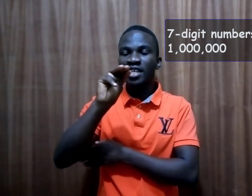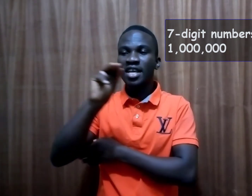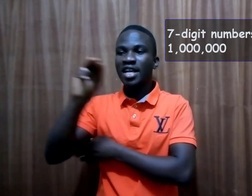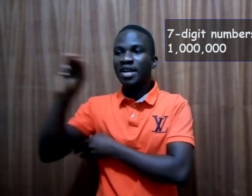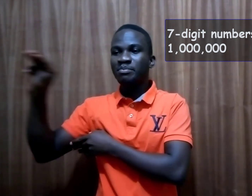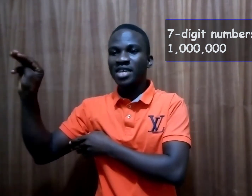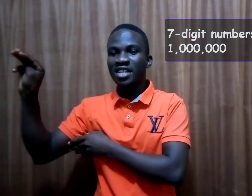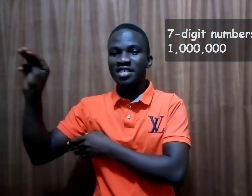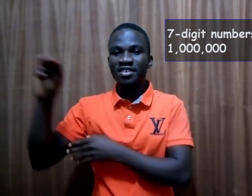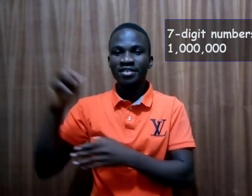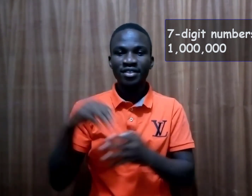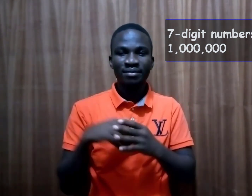say millions.